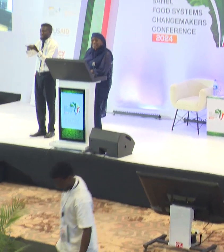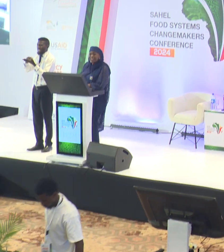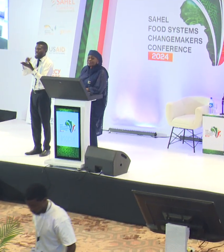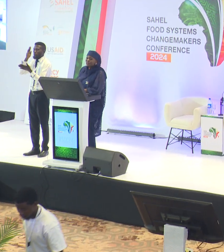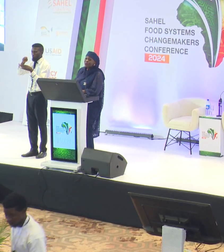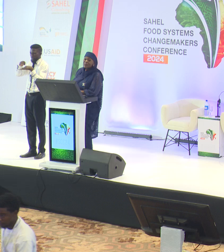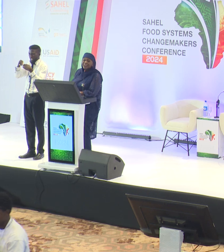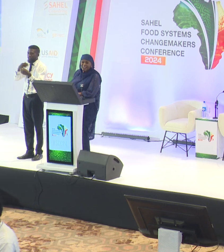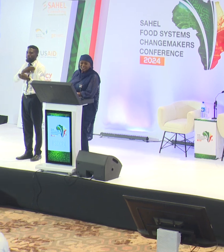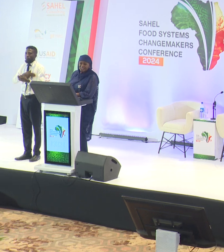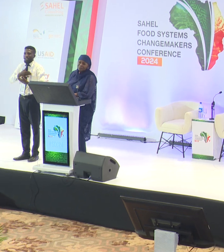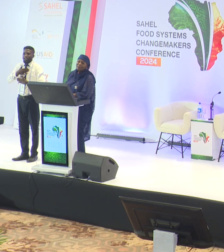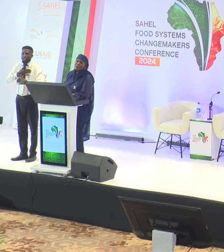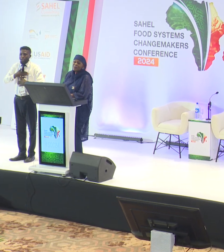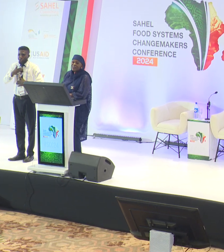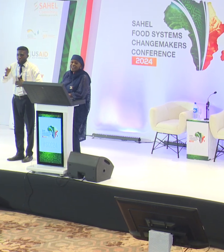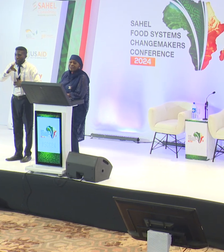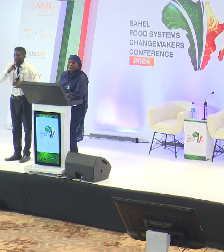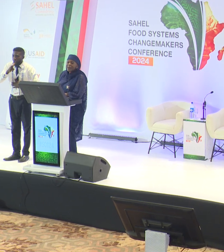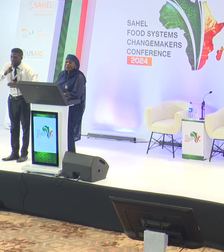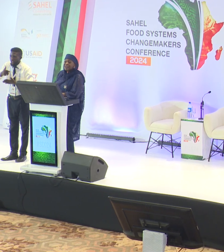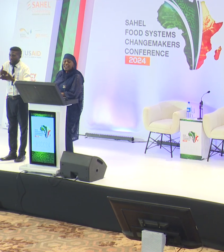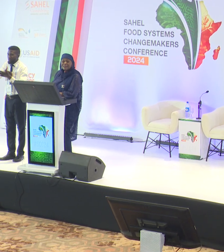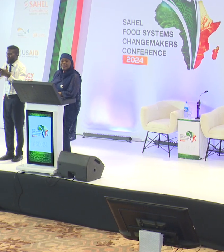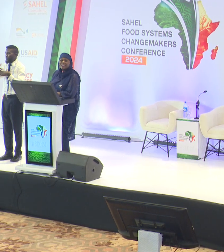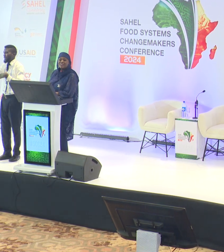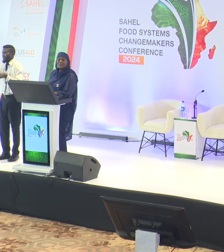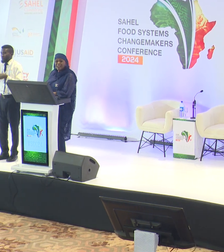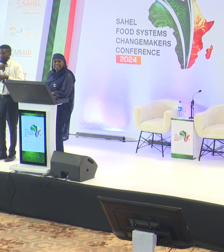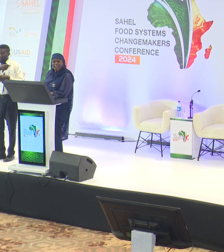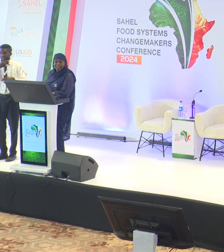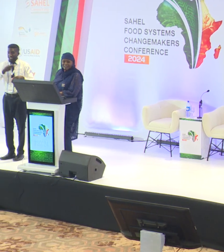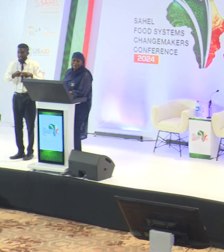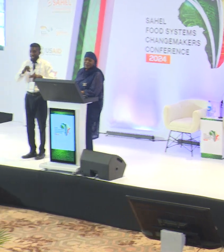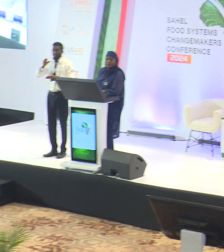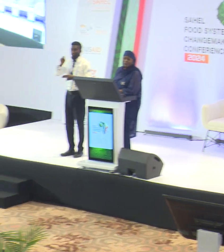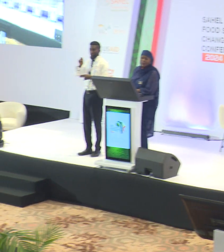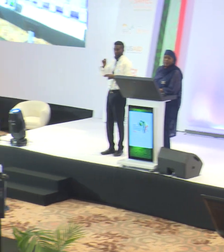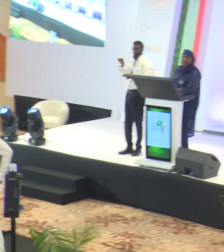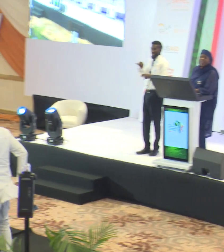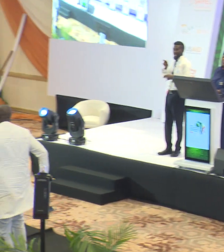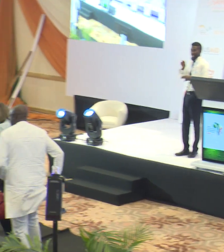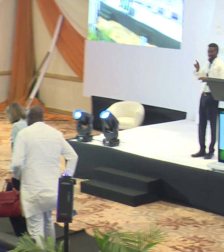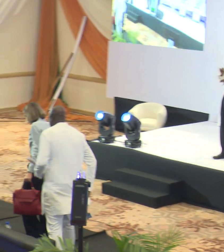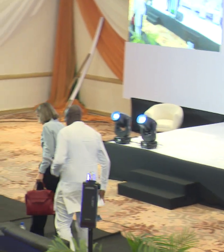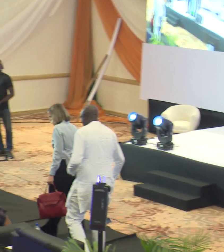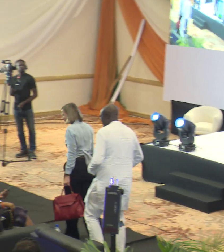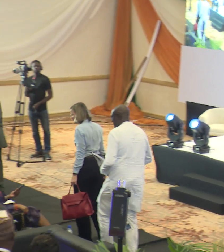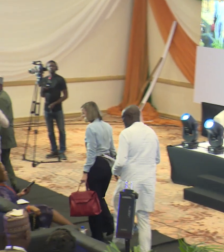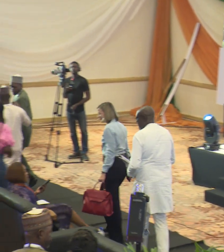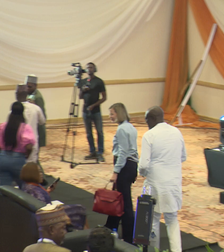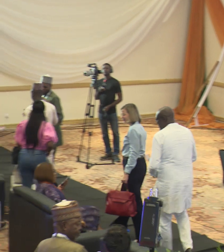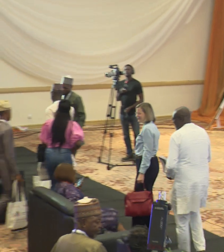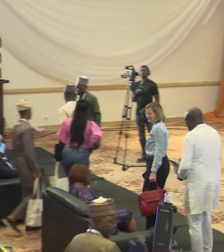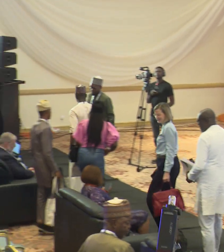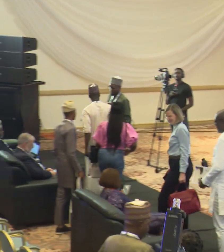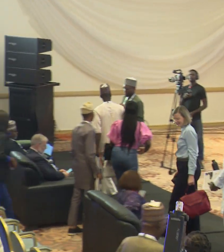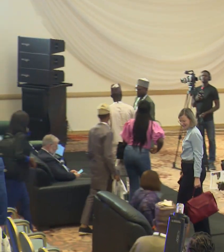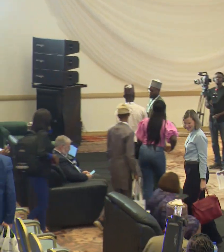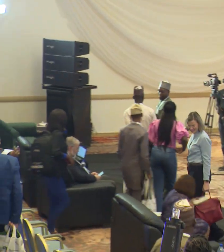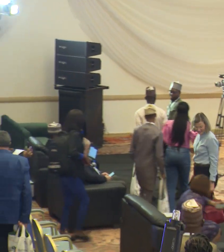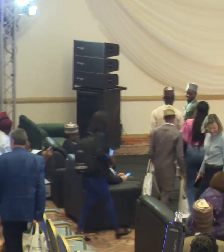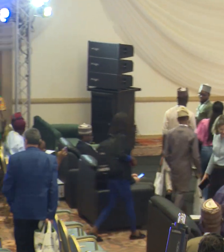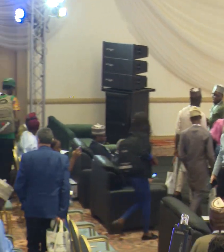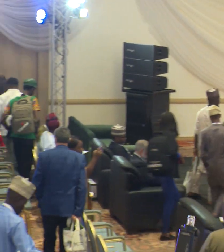Please enjoy your lunch before you leave. My name is Zuley Hat Belegobir, and I've been your host. Thank you for having